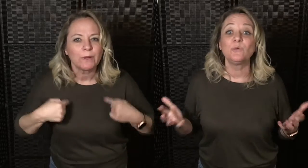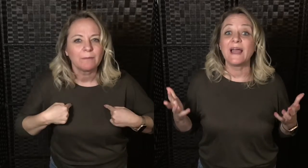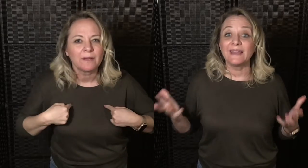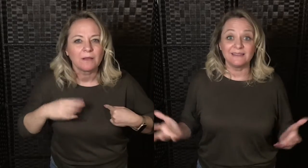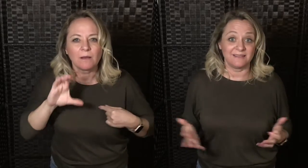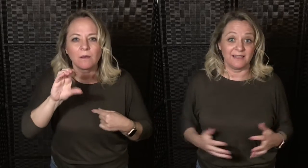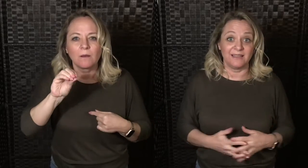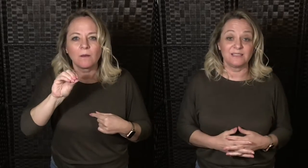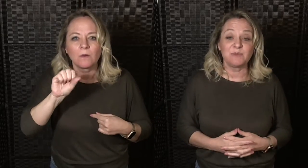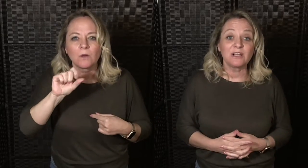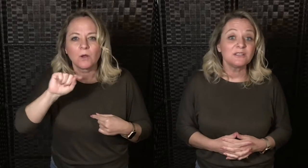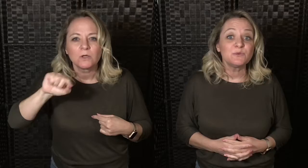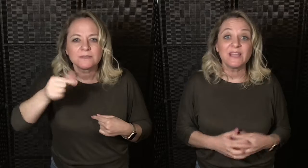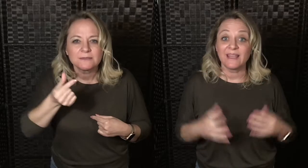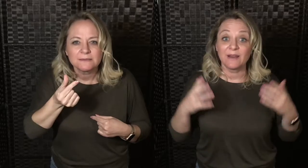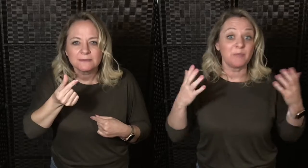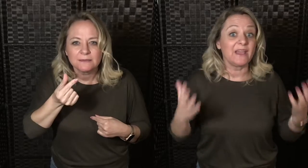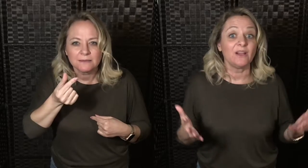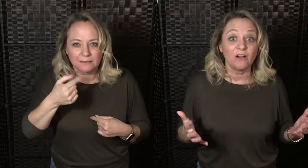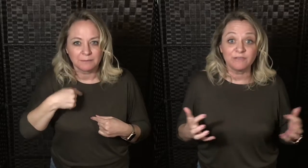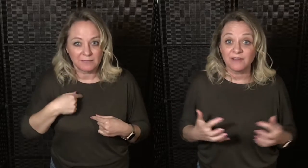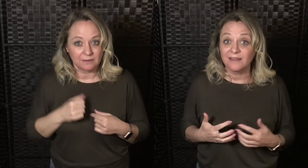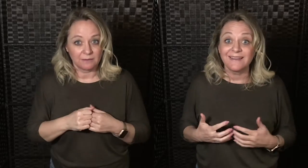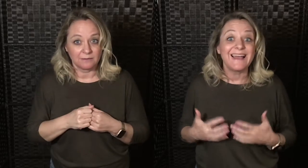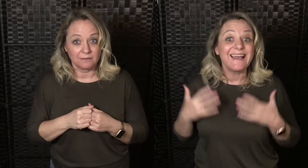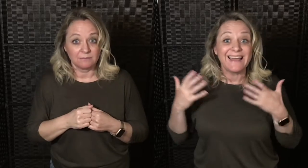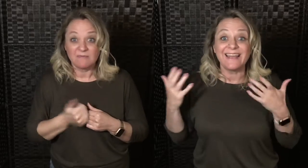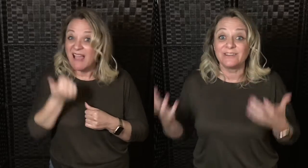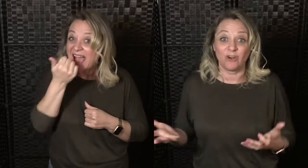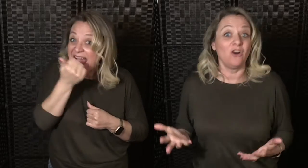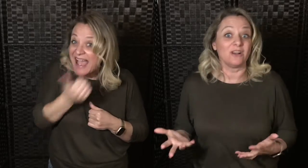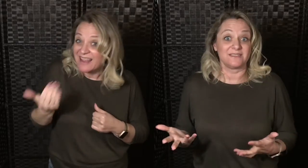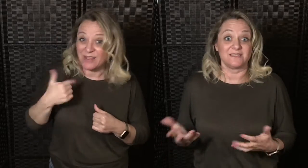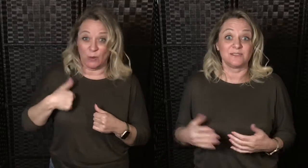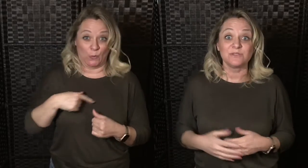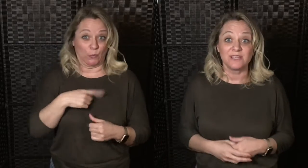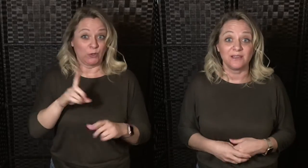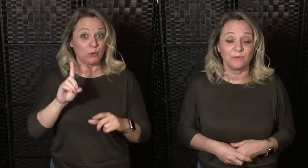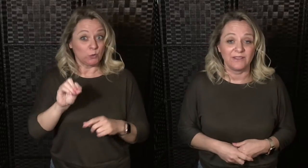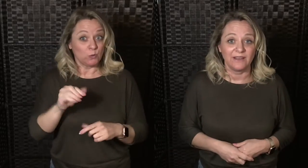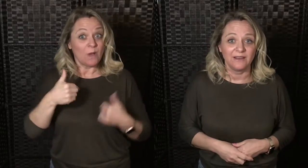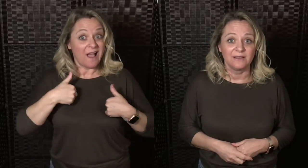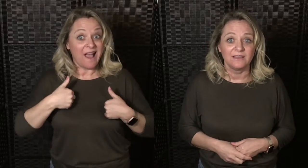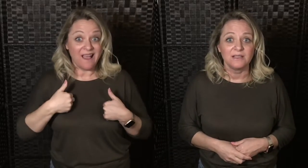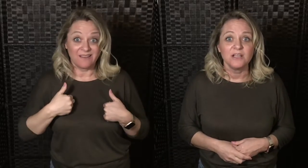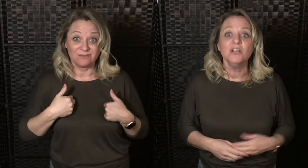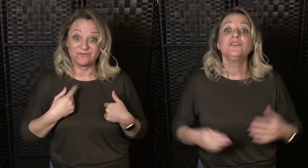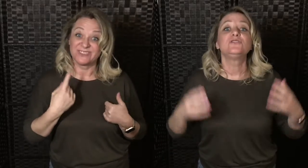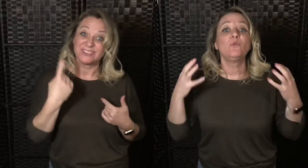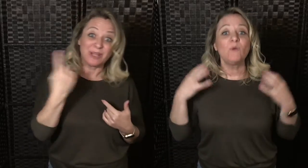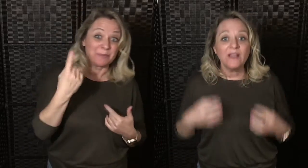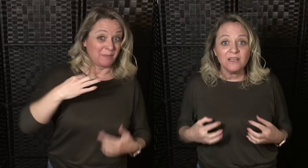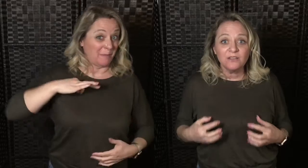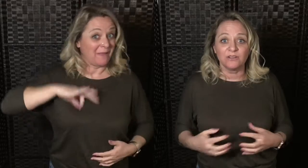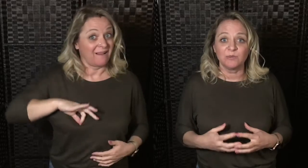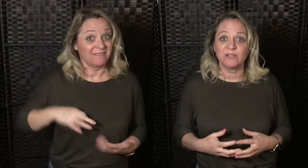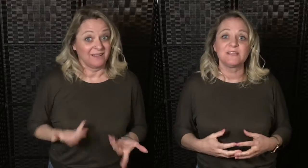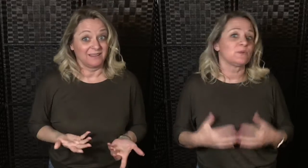anything, it's because we get a payoff and a cost associated with it. So when you're in a place where